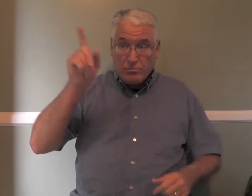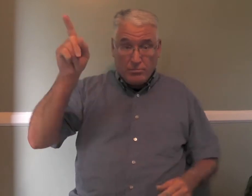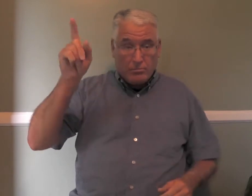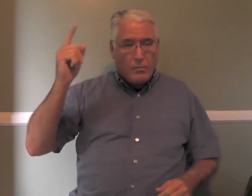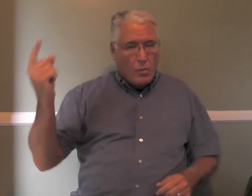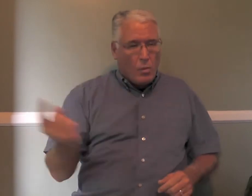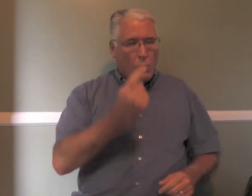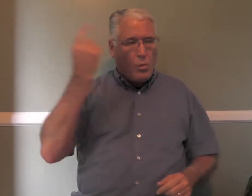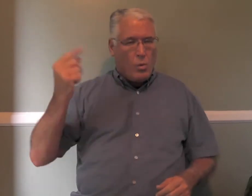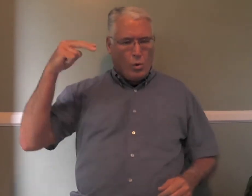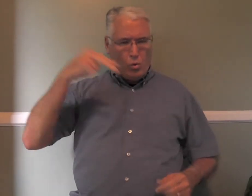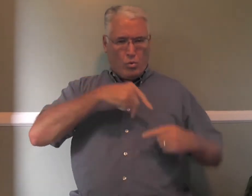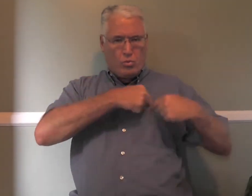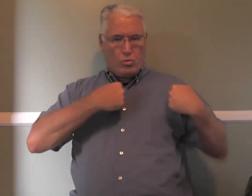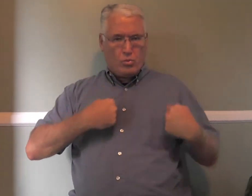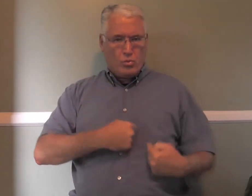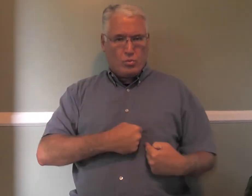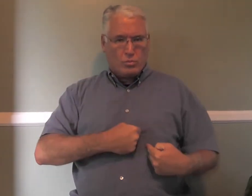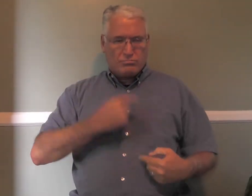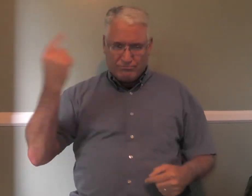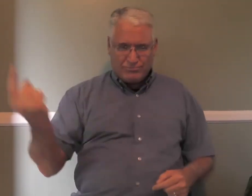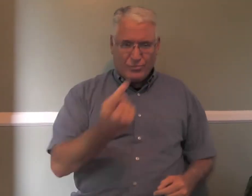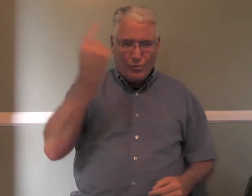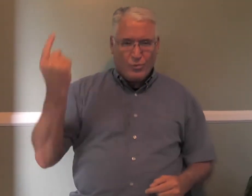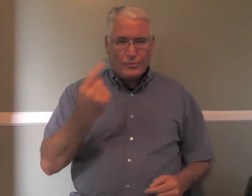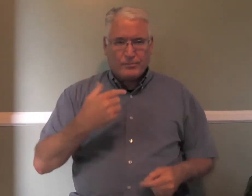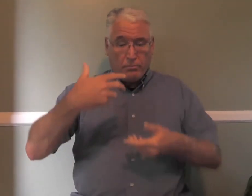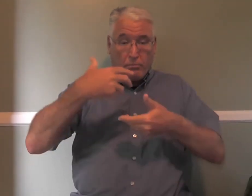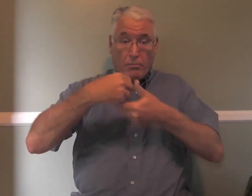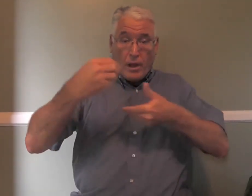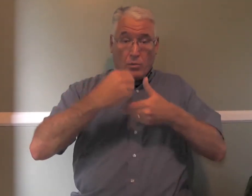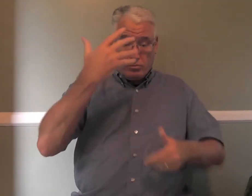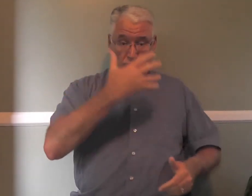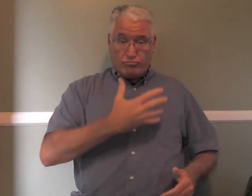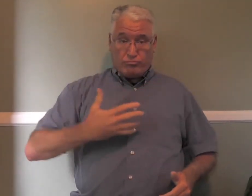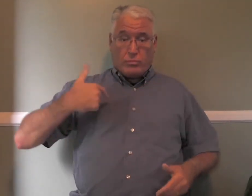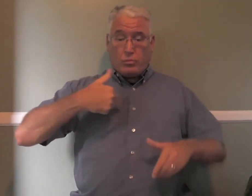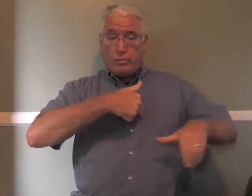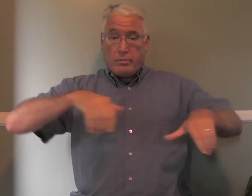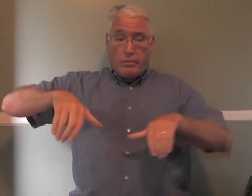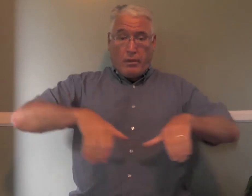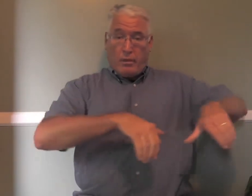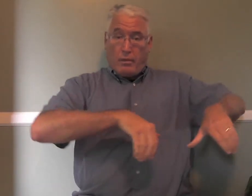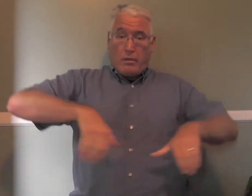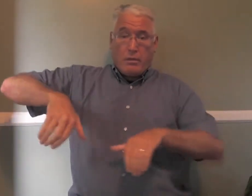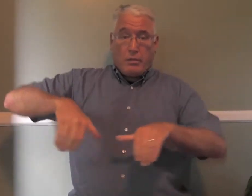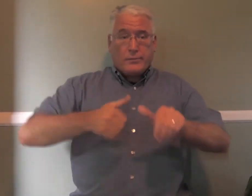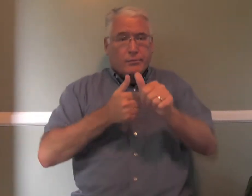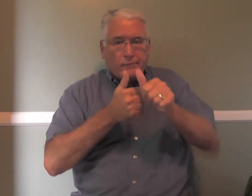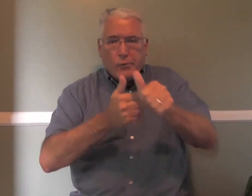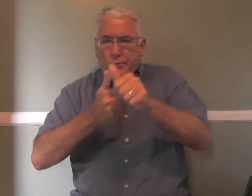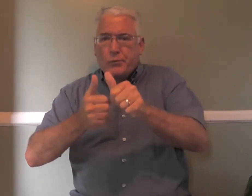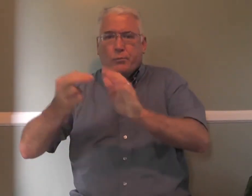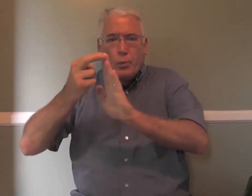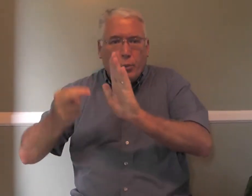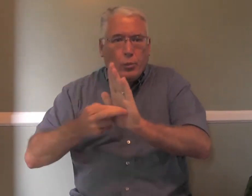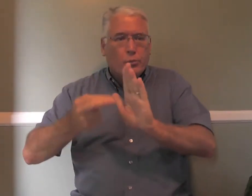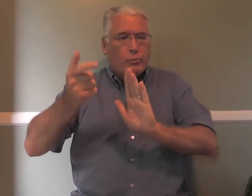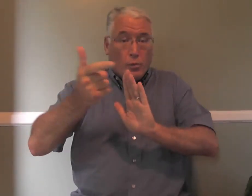Remember, God always looks at the heart. Always. Outward things that we do, follow